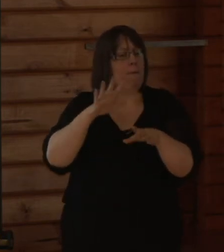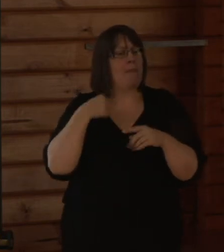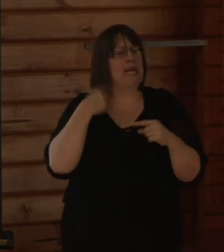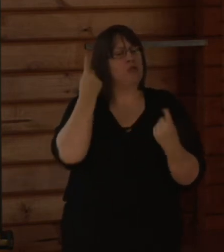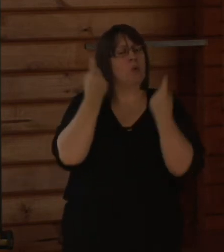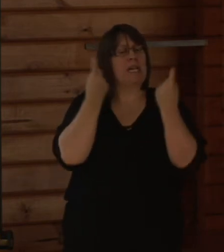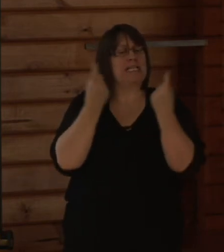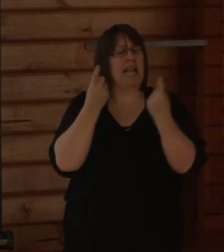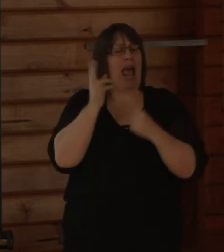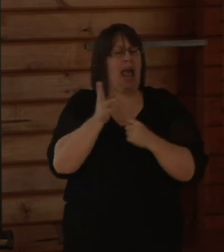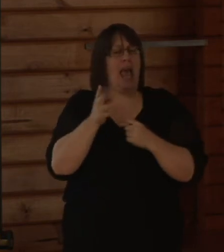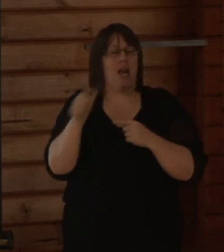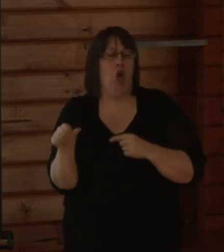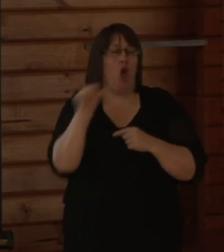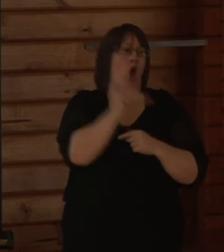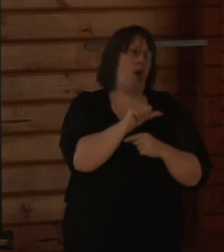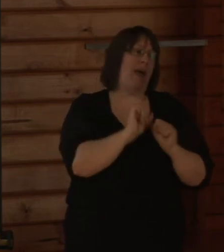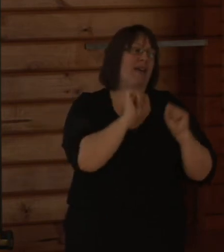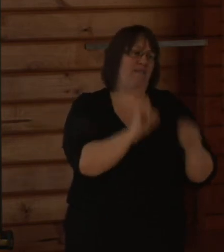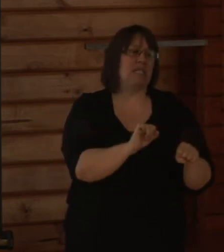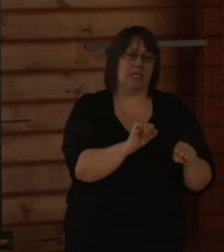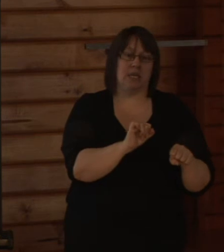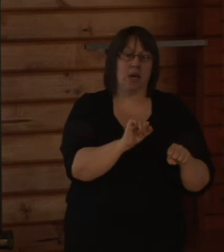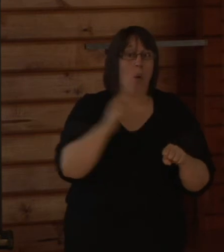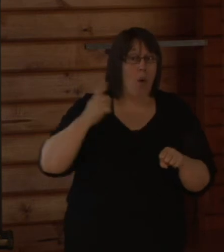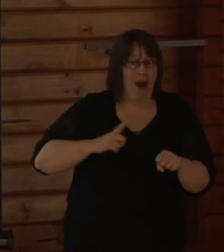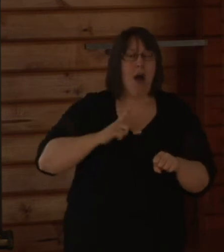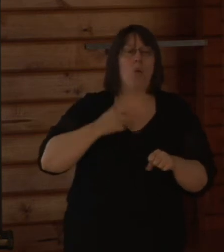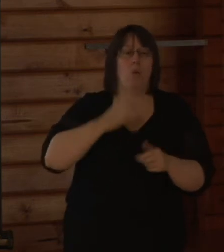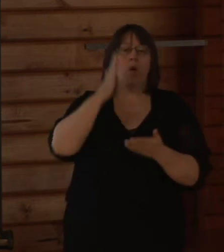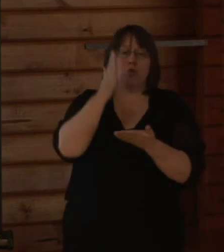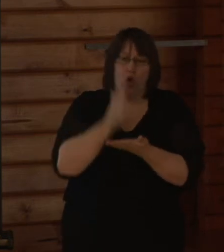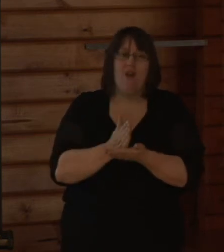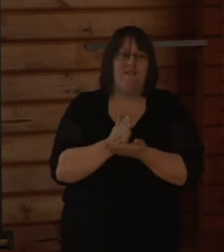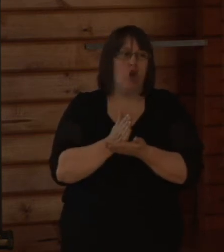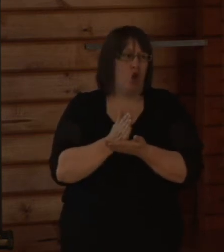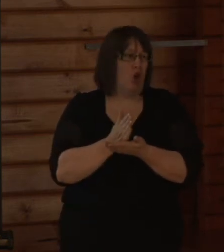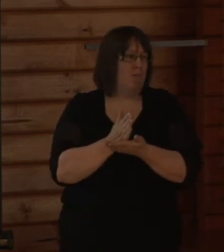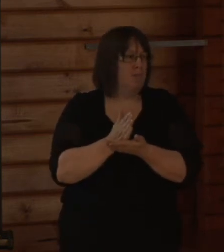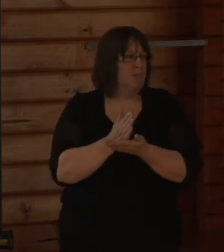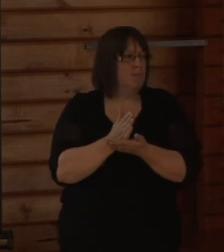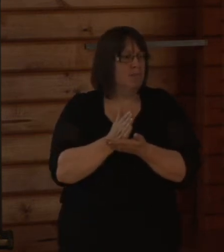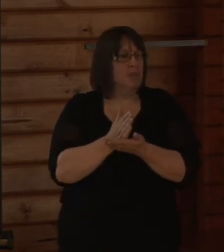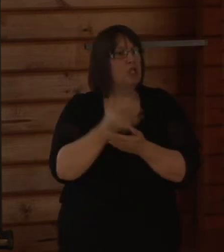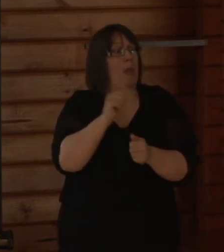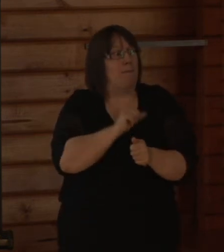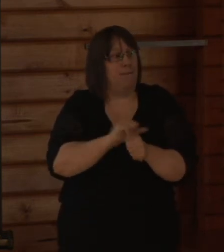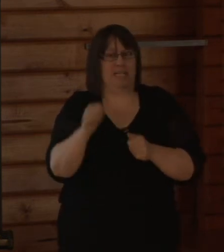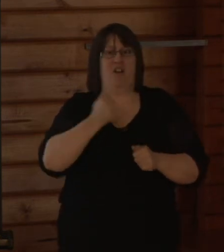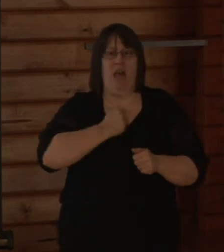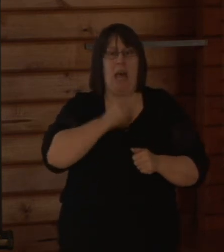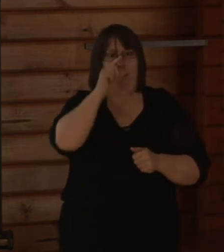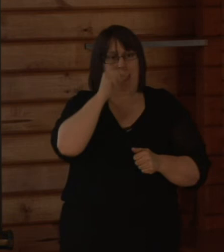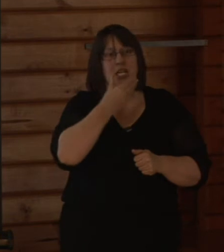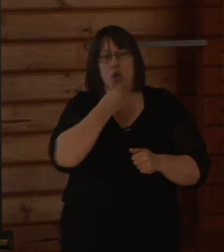And all of this is to confirm whether we're identifying IFE to the best of our ability and